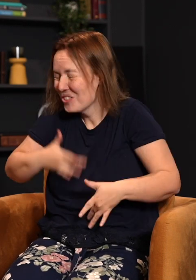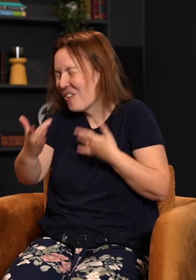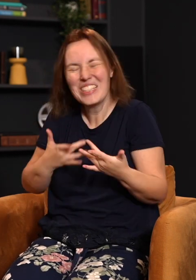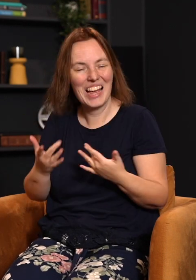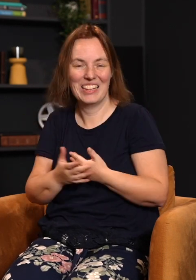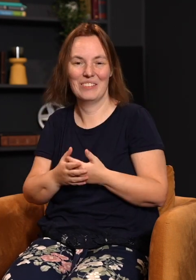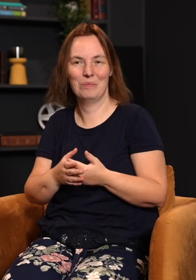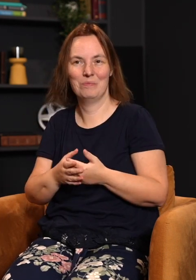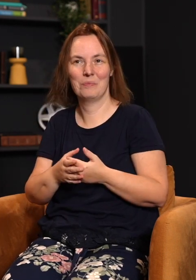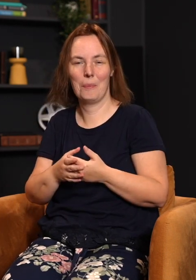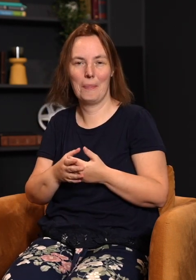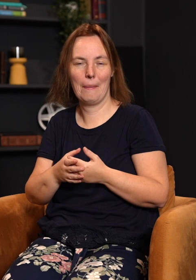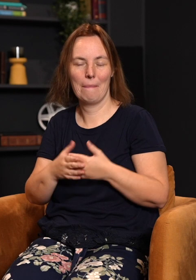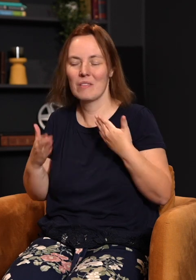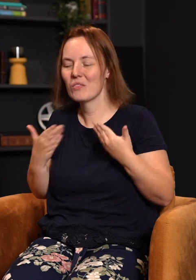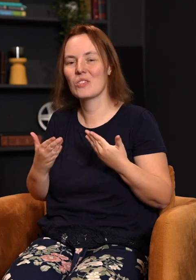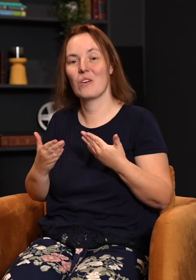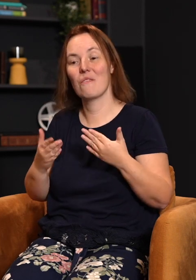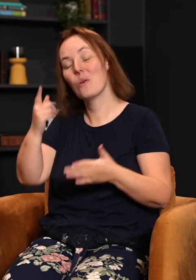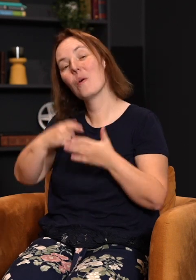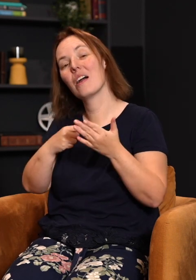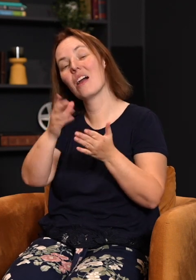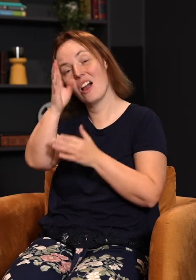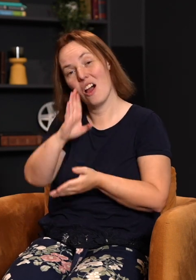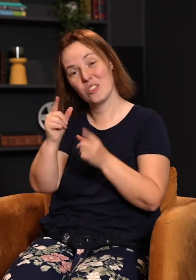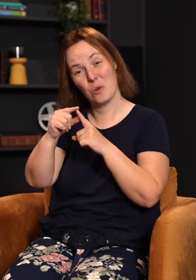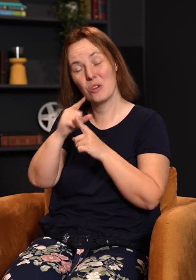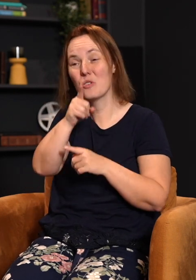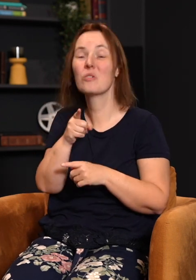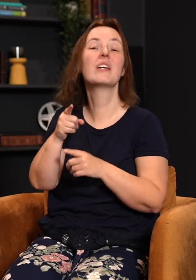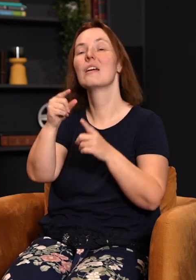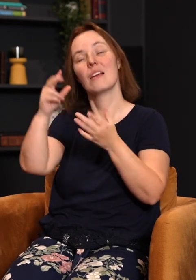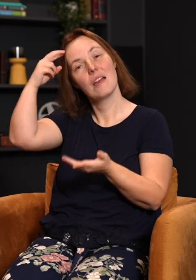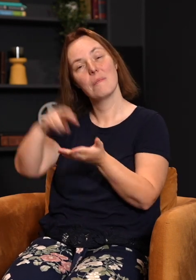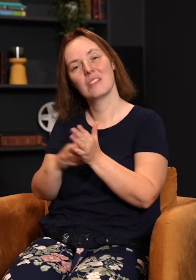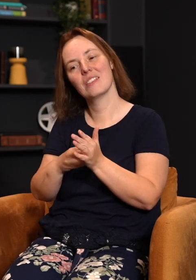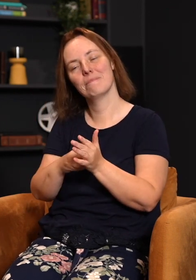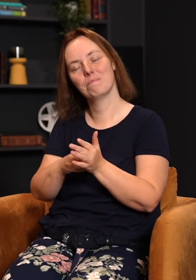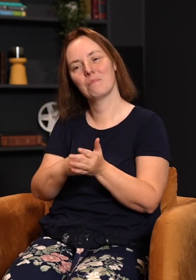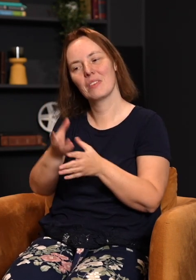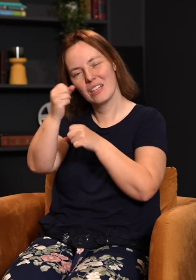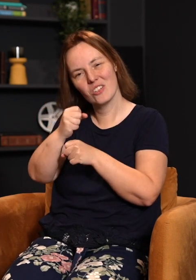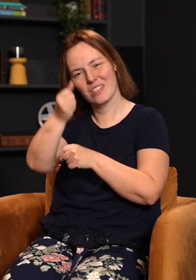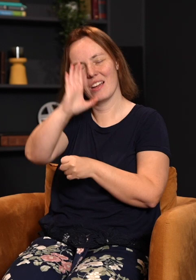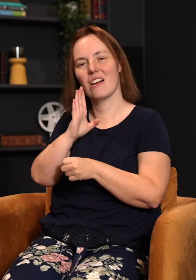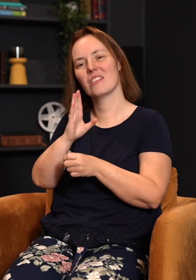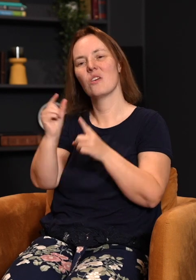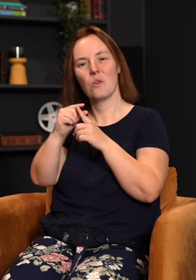weep and weep and weep for joy for what God's word means, and I trust that God's word will maybe afresh have that same sense of meaning